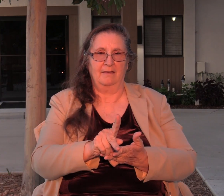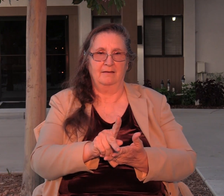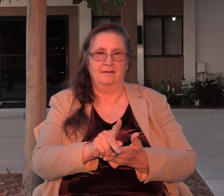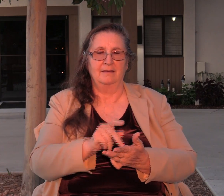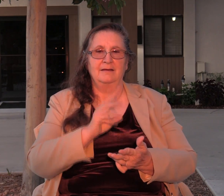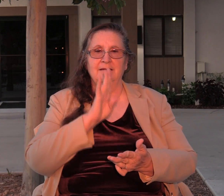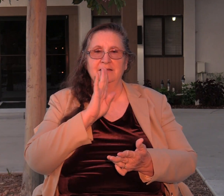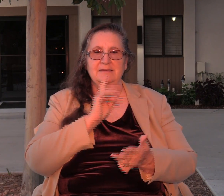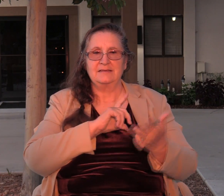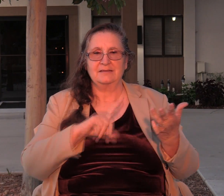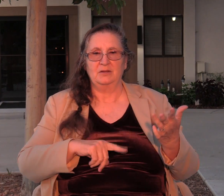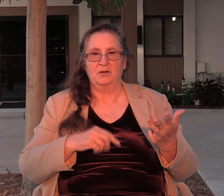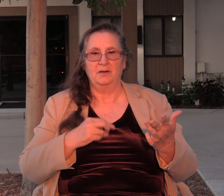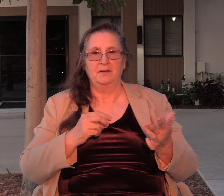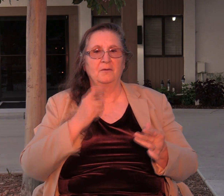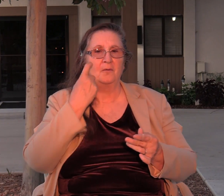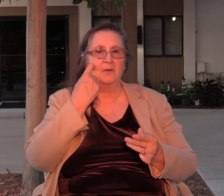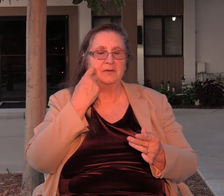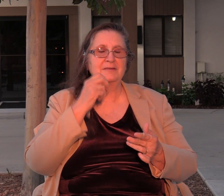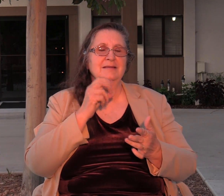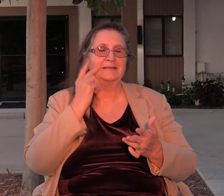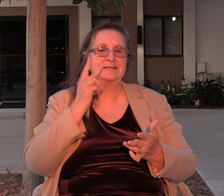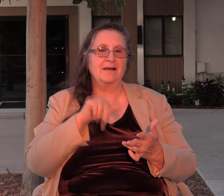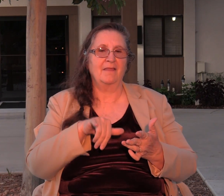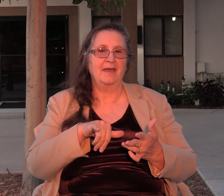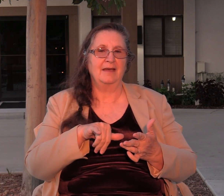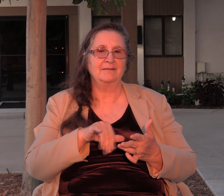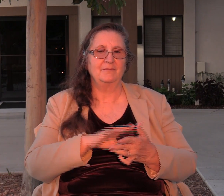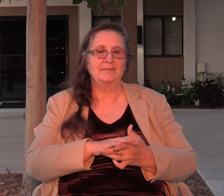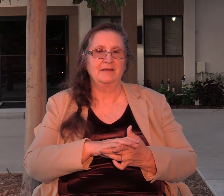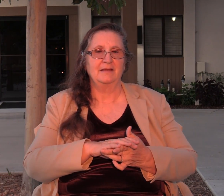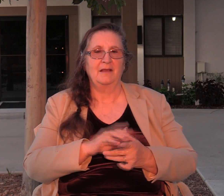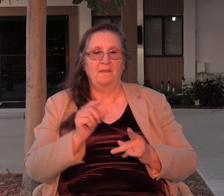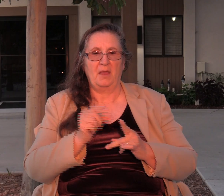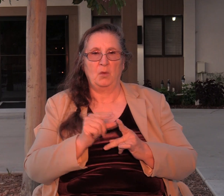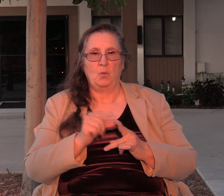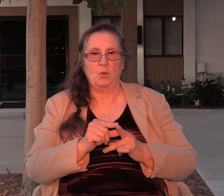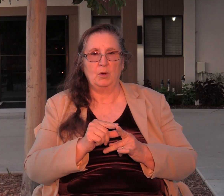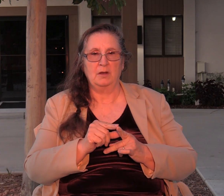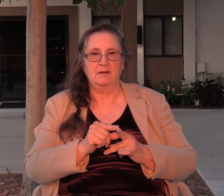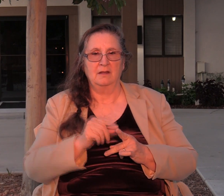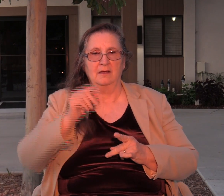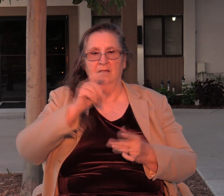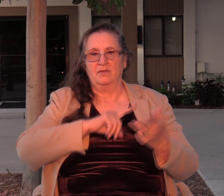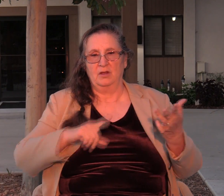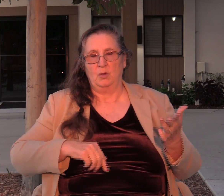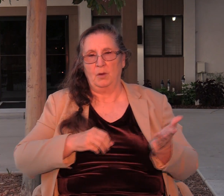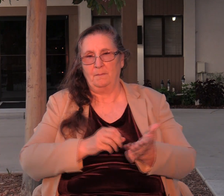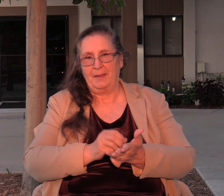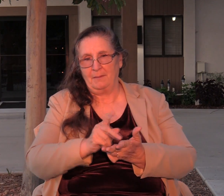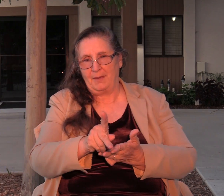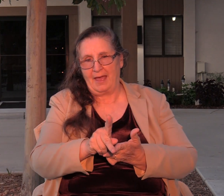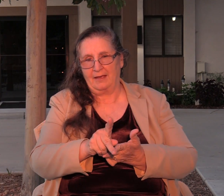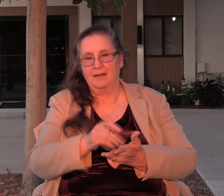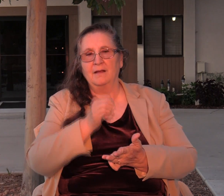saw the exact word used the Lord repaid the wickedness of that man